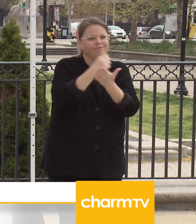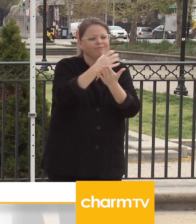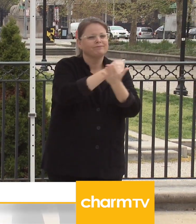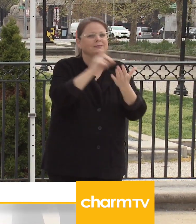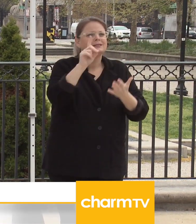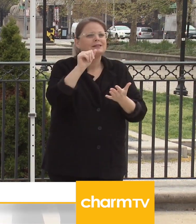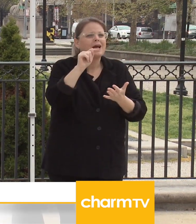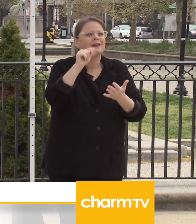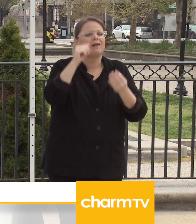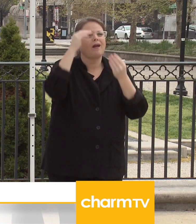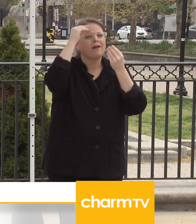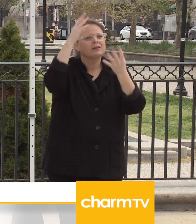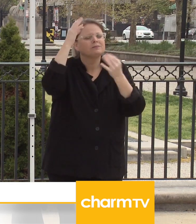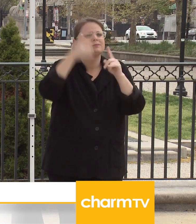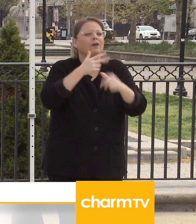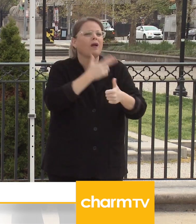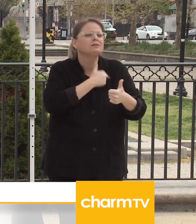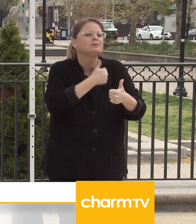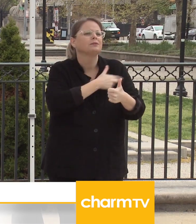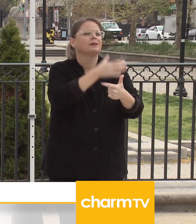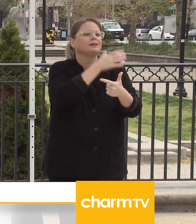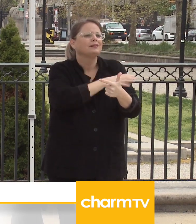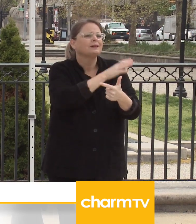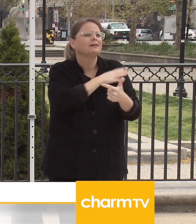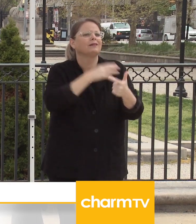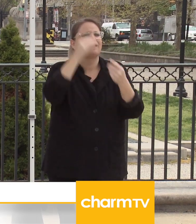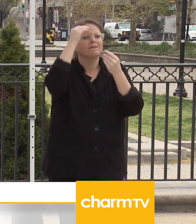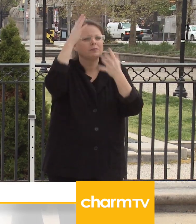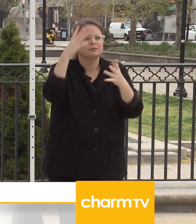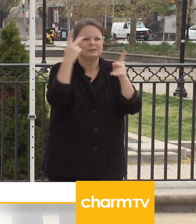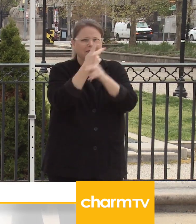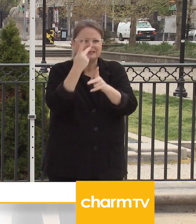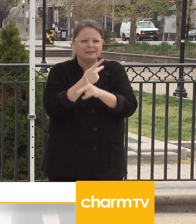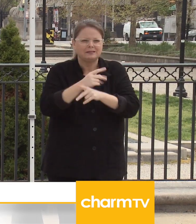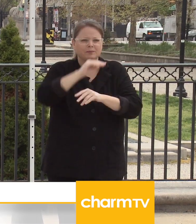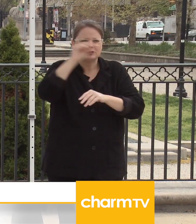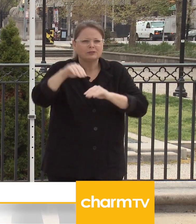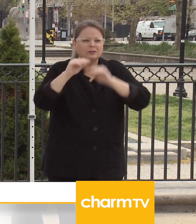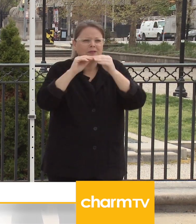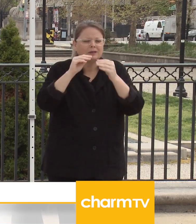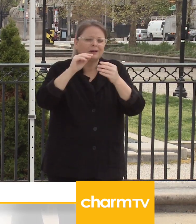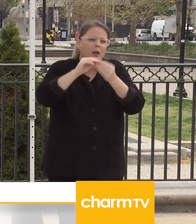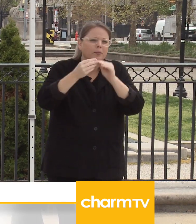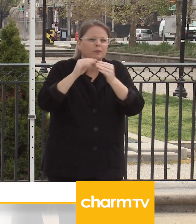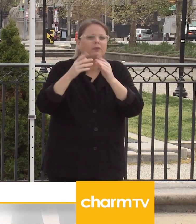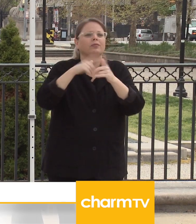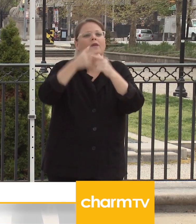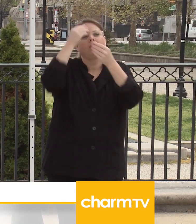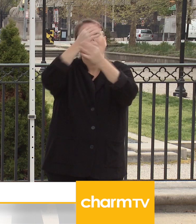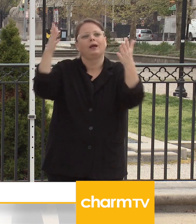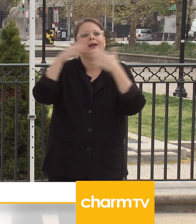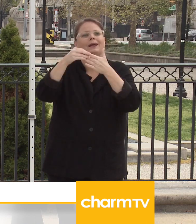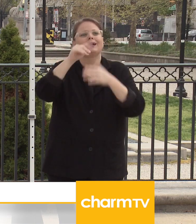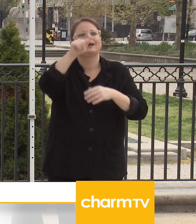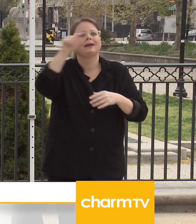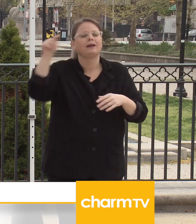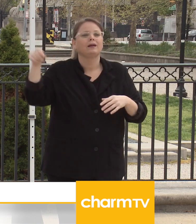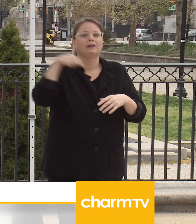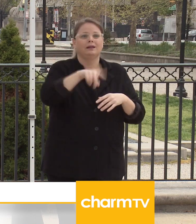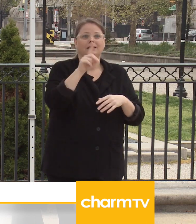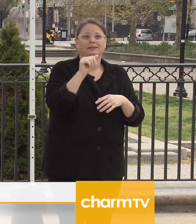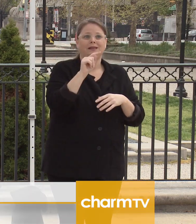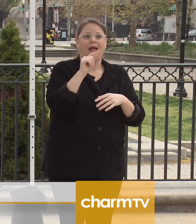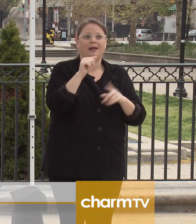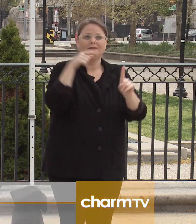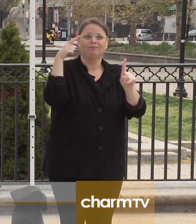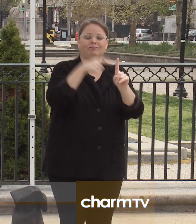the state to inform local leaders on key indicators for a COVID-19 response. These data points include tracking case and death data